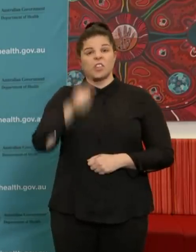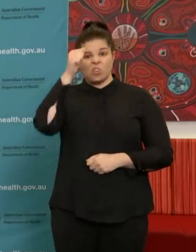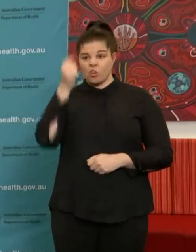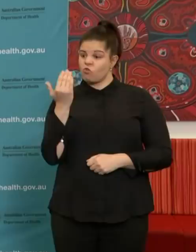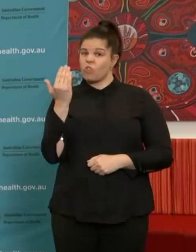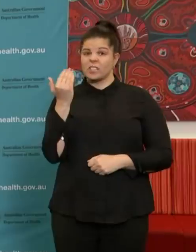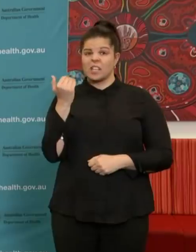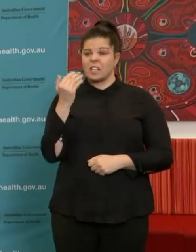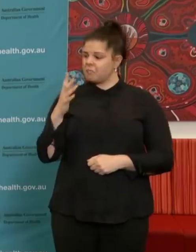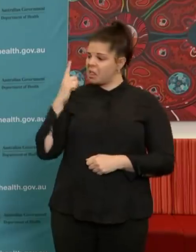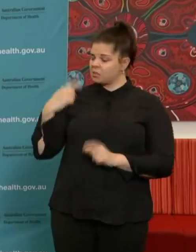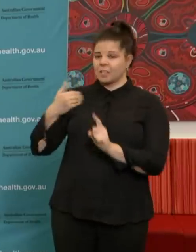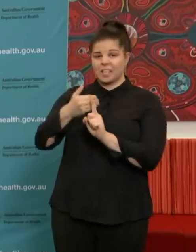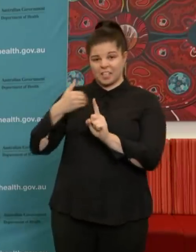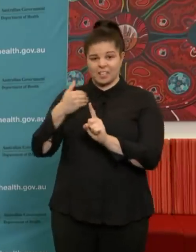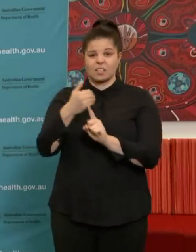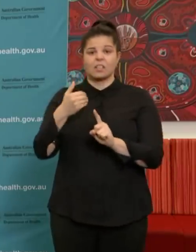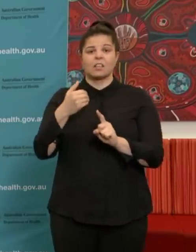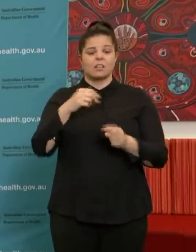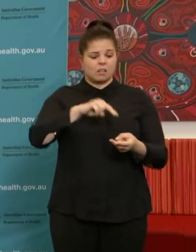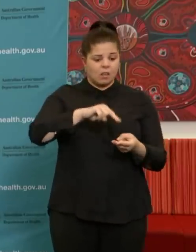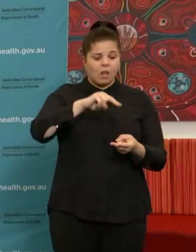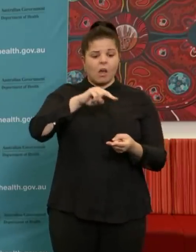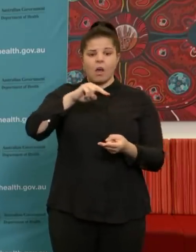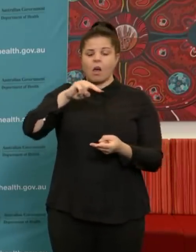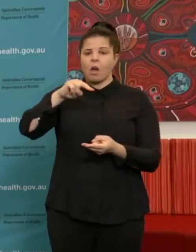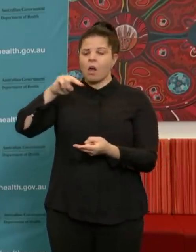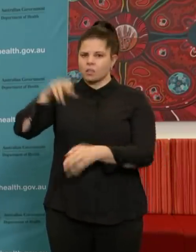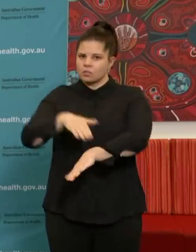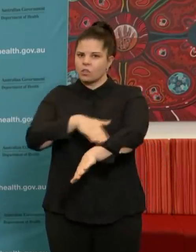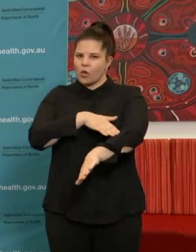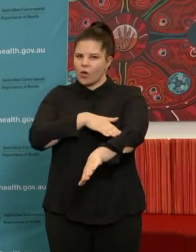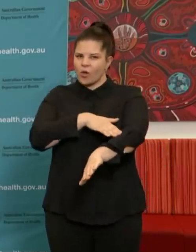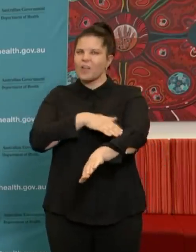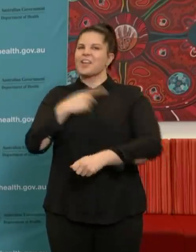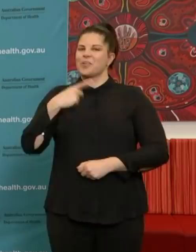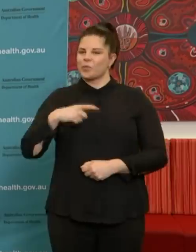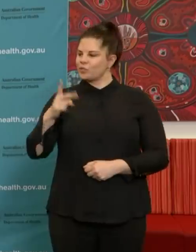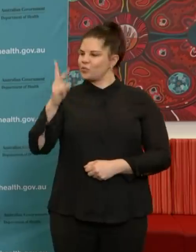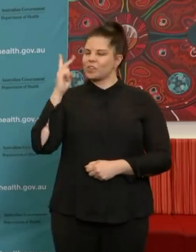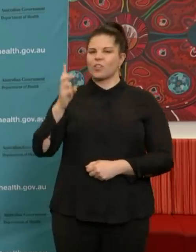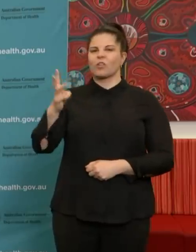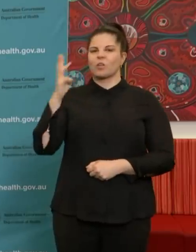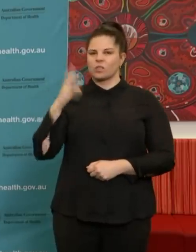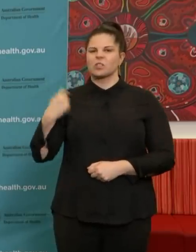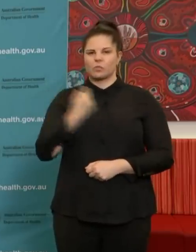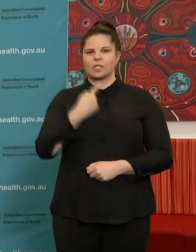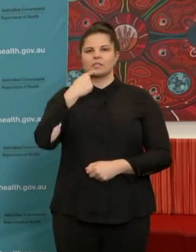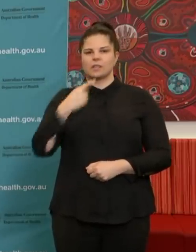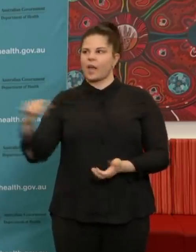in the last week are really to do with what we did at the border two or three weeks ago in relation to